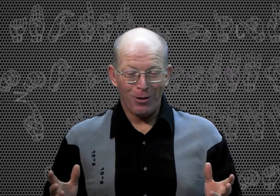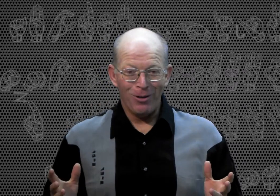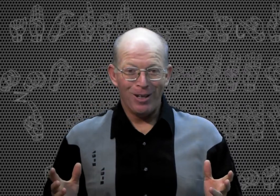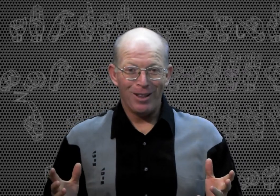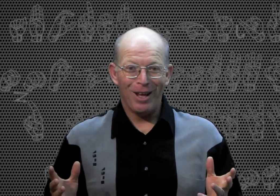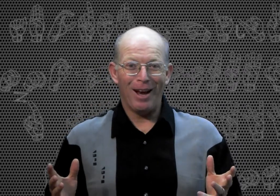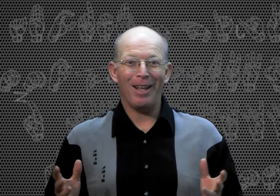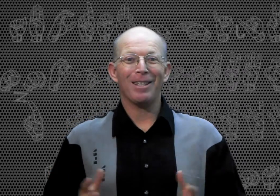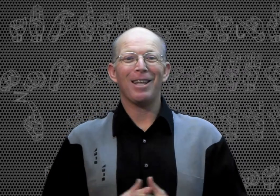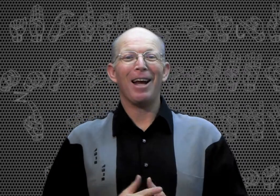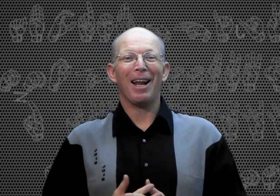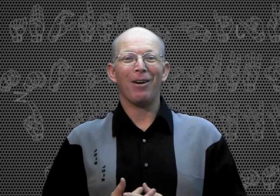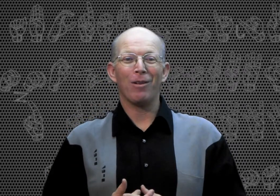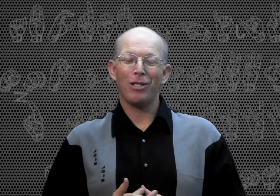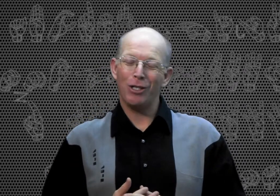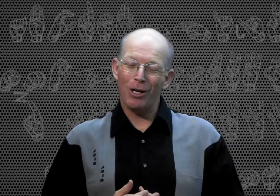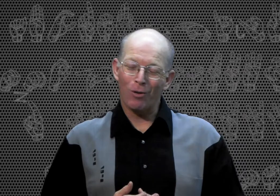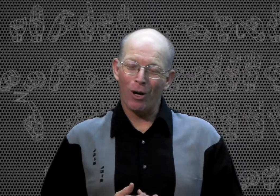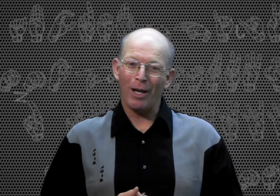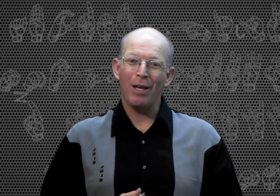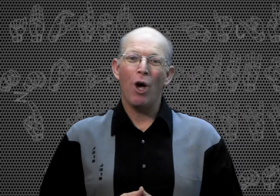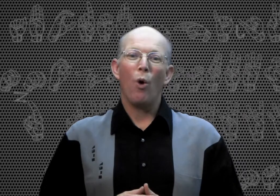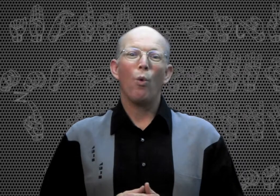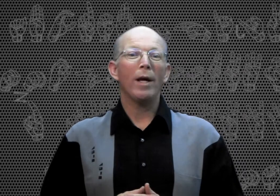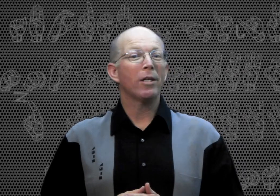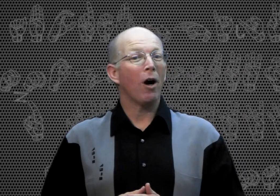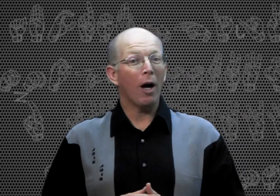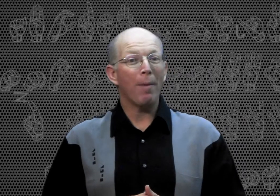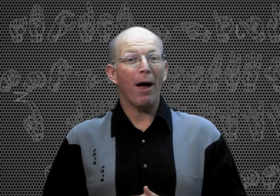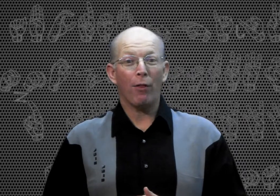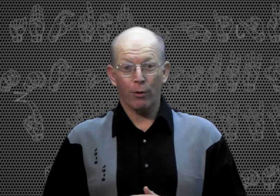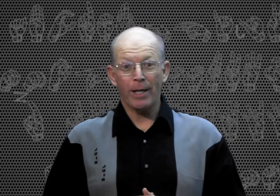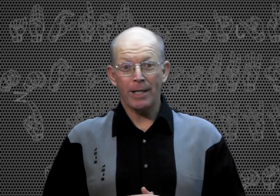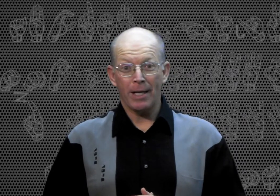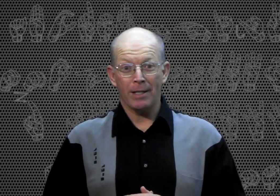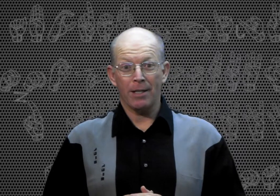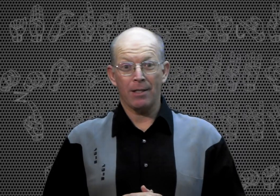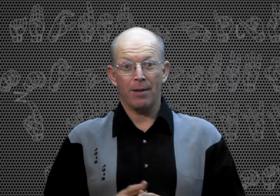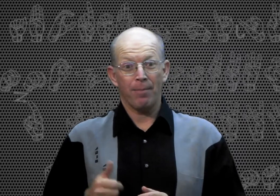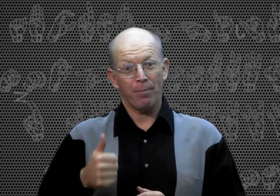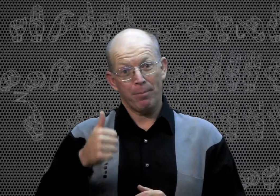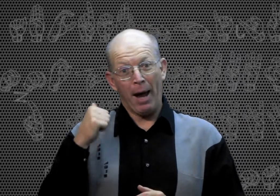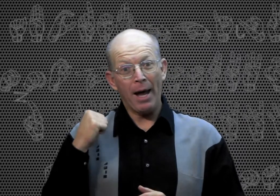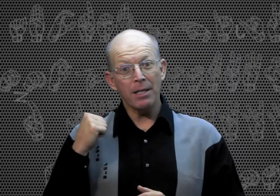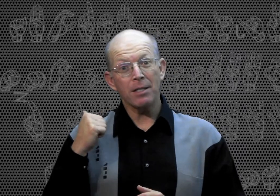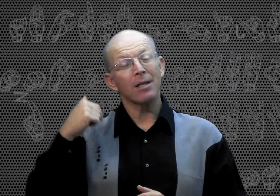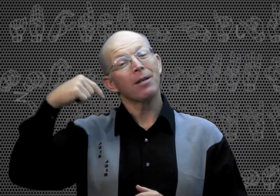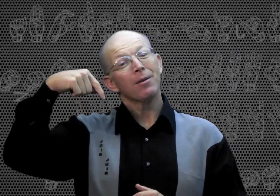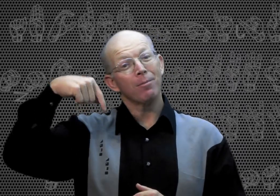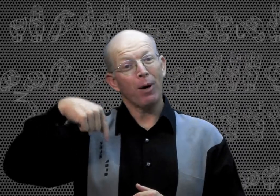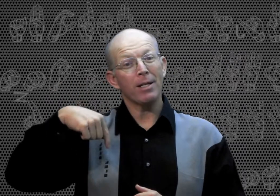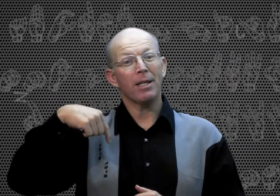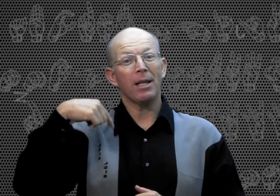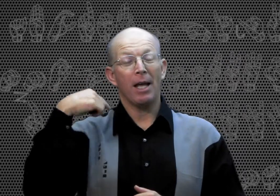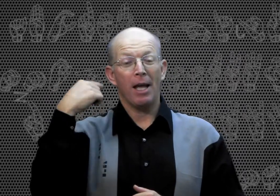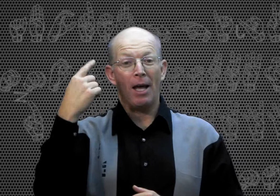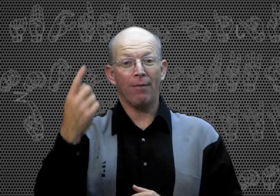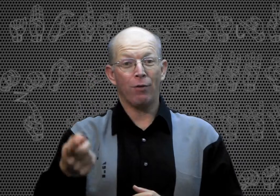know that in sign language, generally, we talk about three tenses, past, present, and